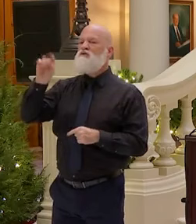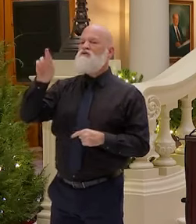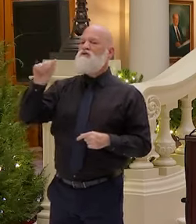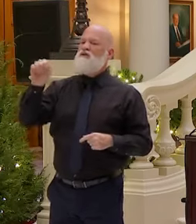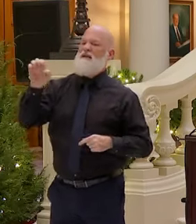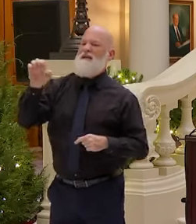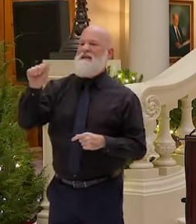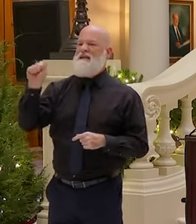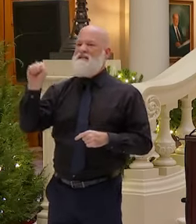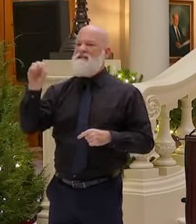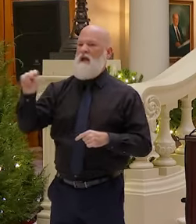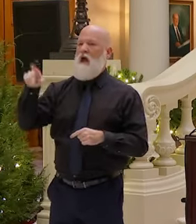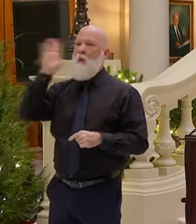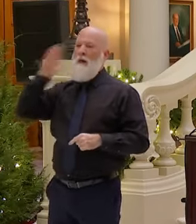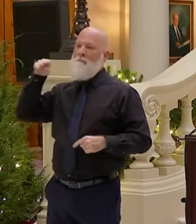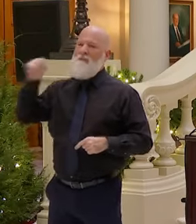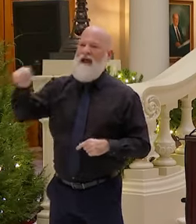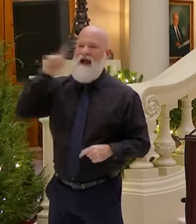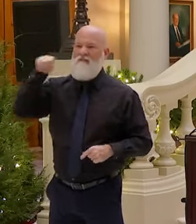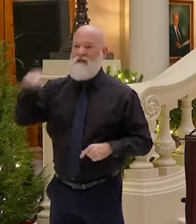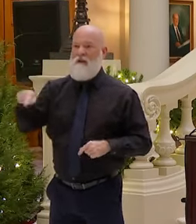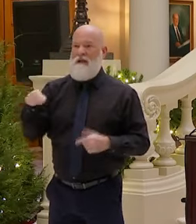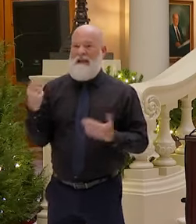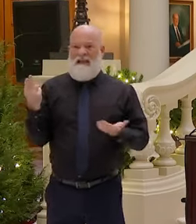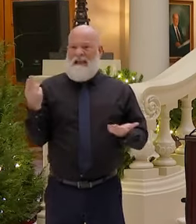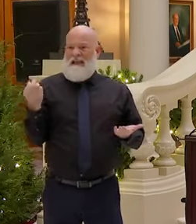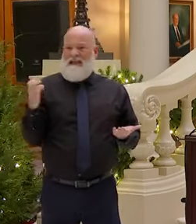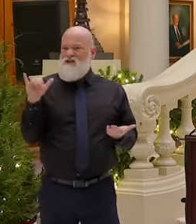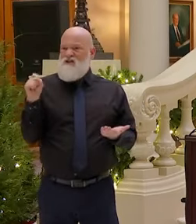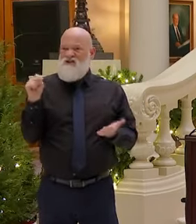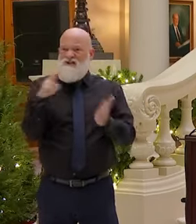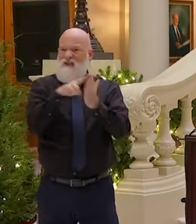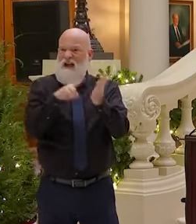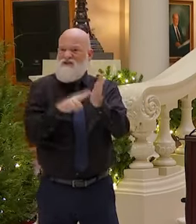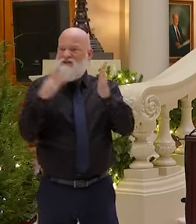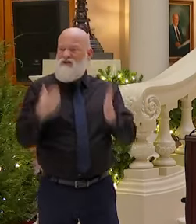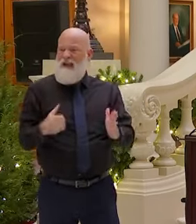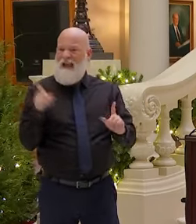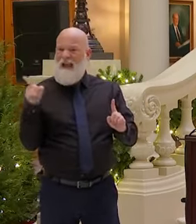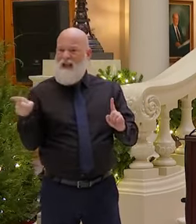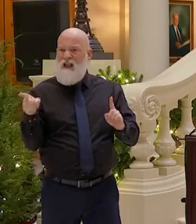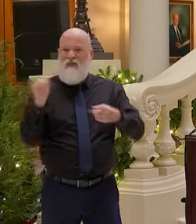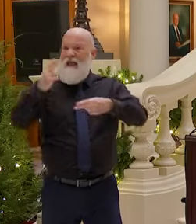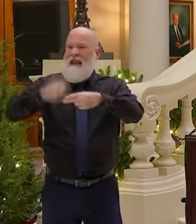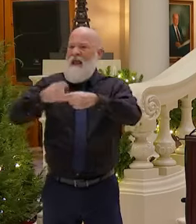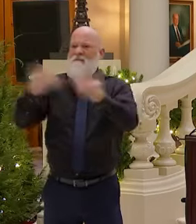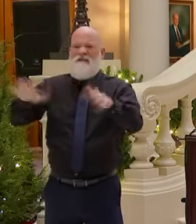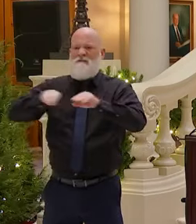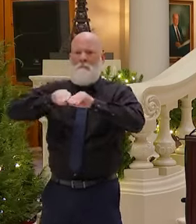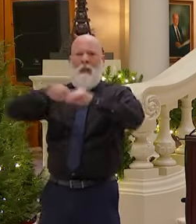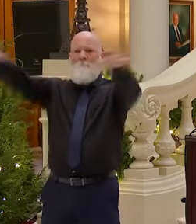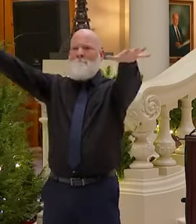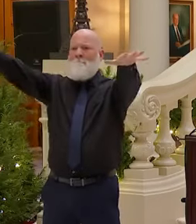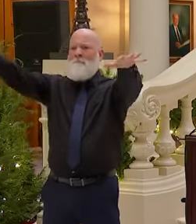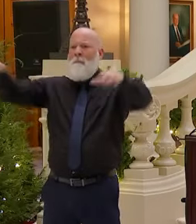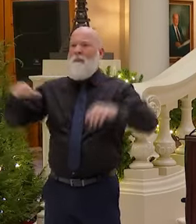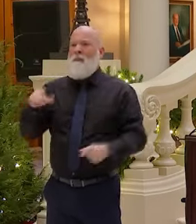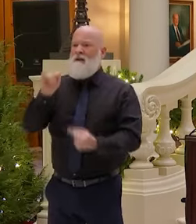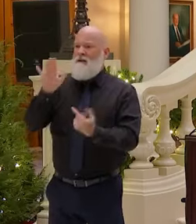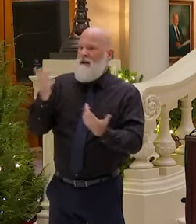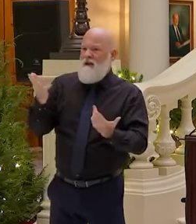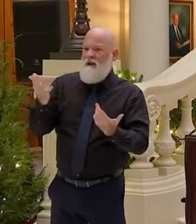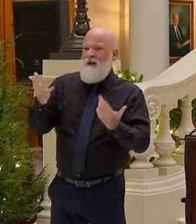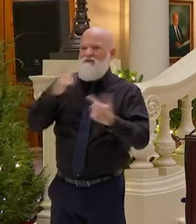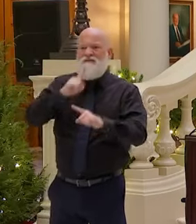It's he's just a contractor, and now he's got he's got a name. I'm not going to say it to spread the name more, but it's a unique name. So apparently they've tracked down